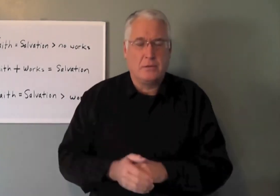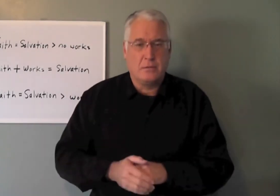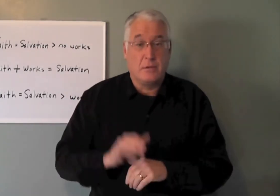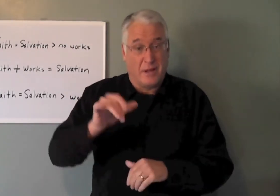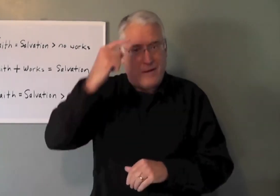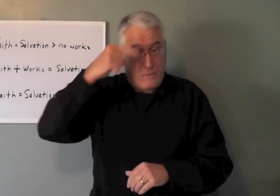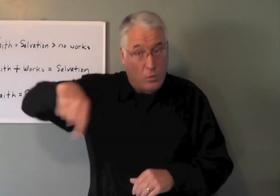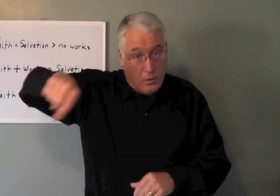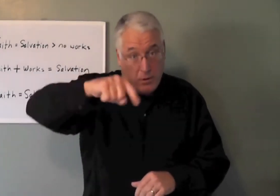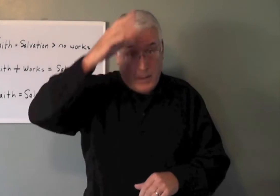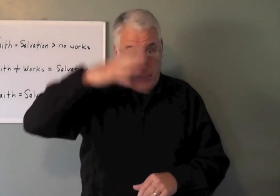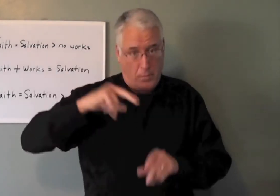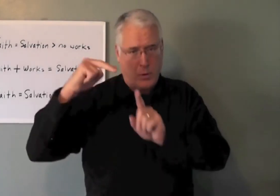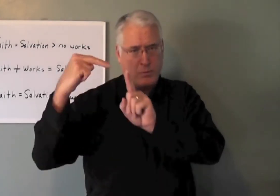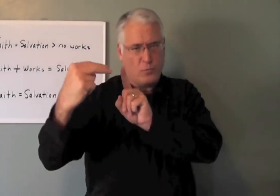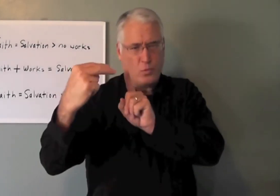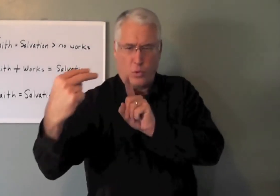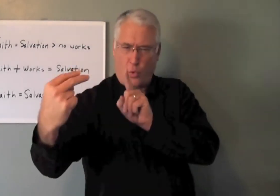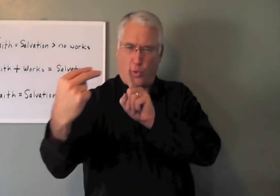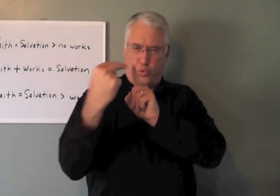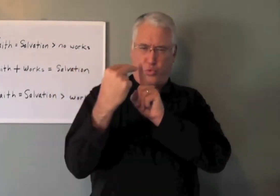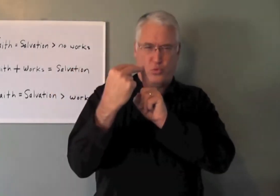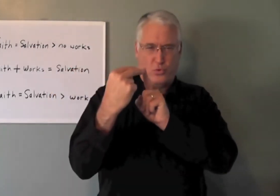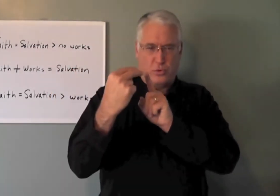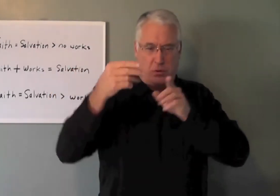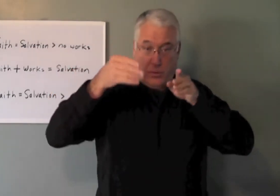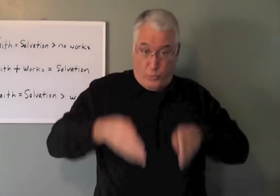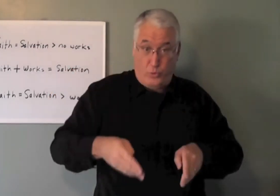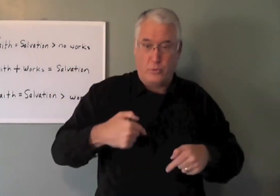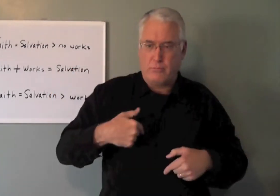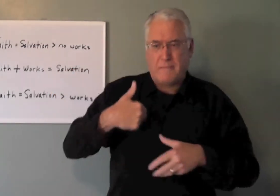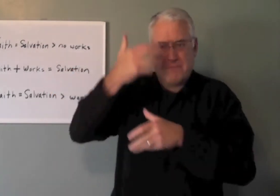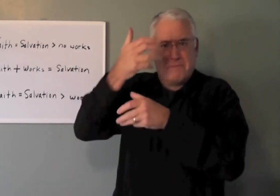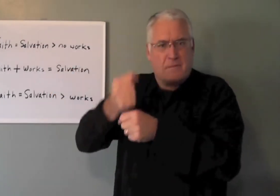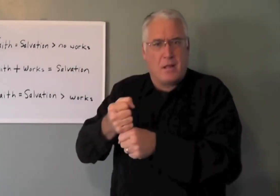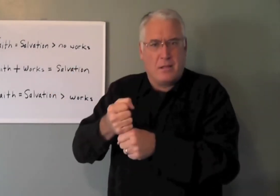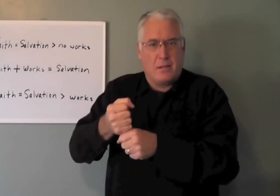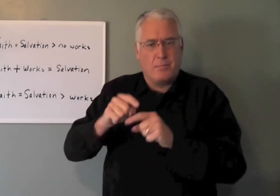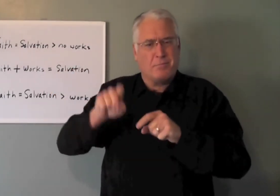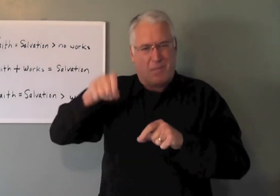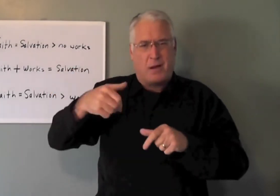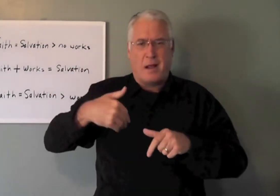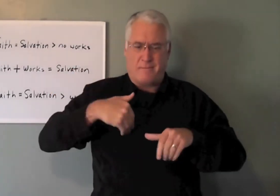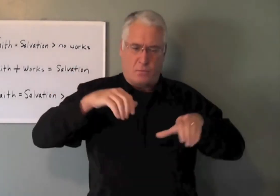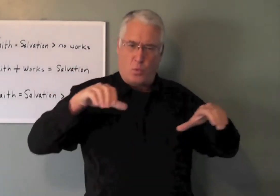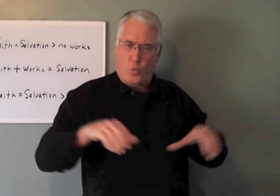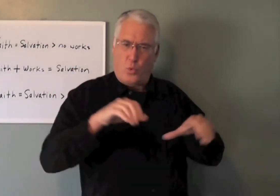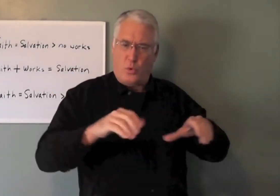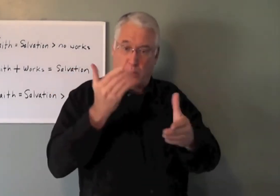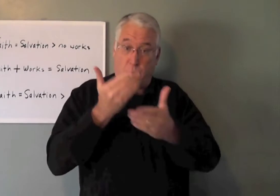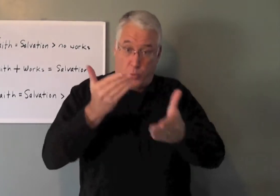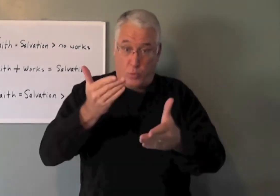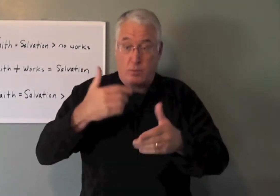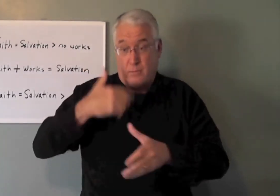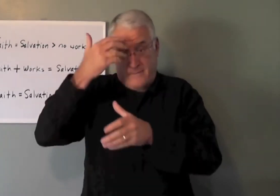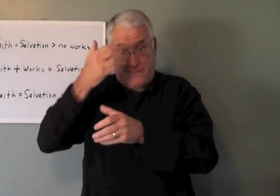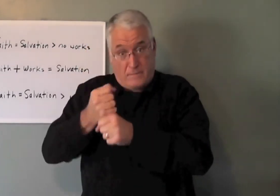is dead. James means that from a man's perspective, to see a person's faith, they need to see their